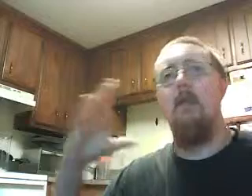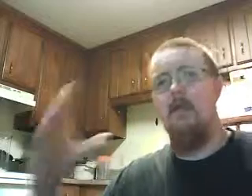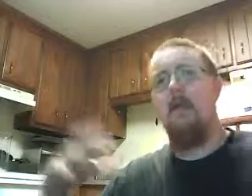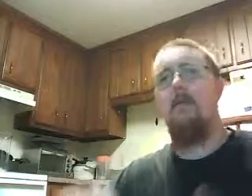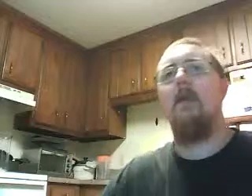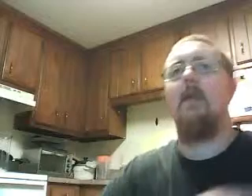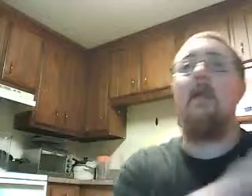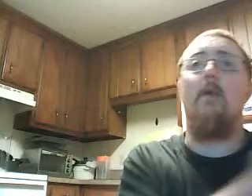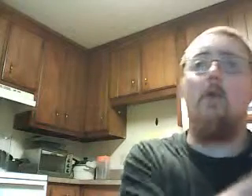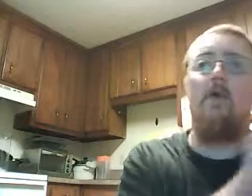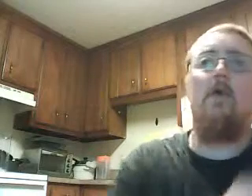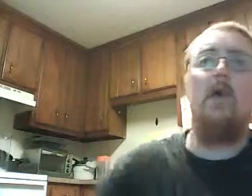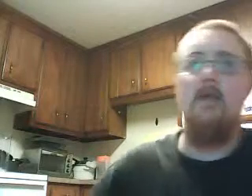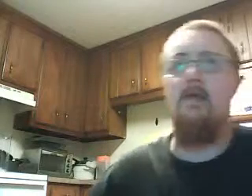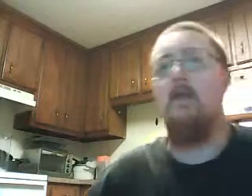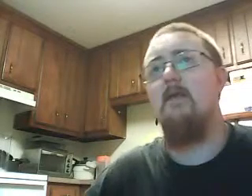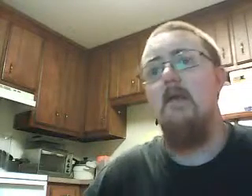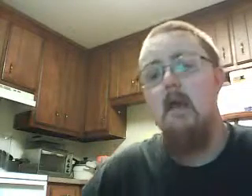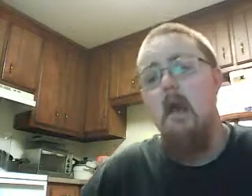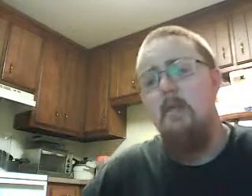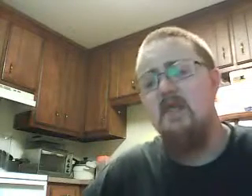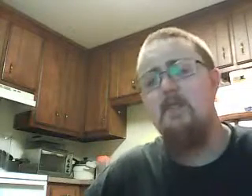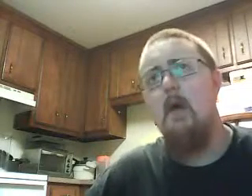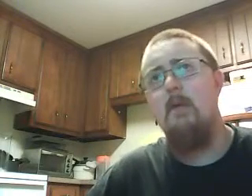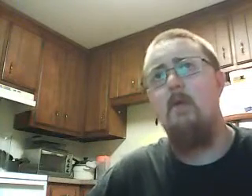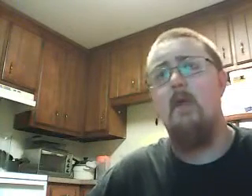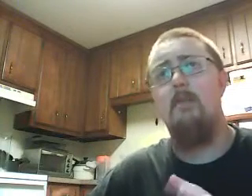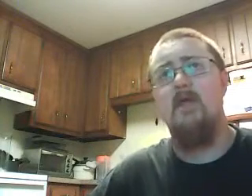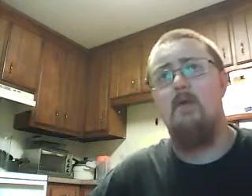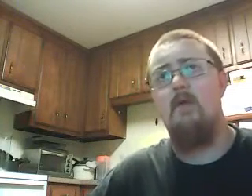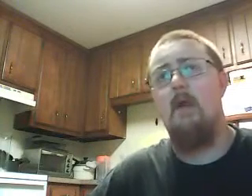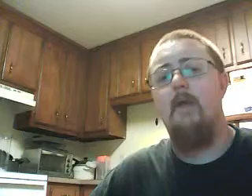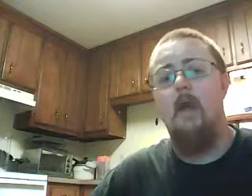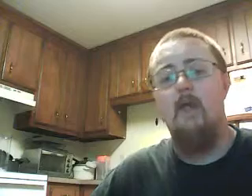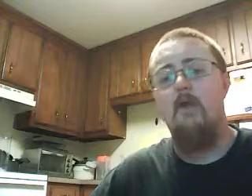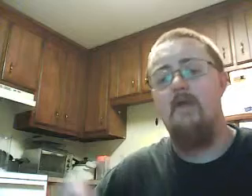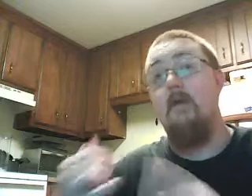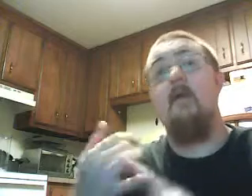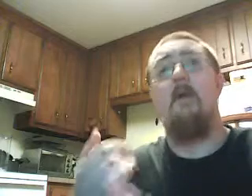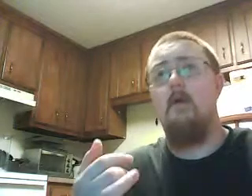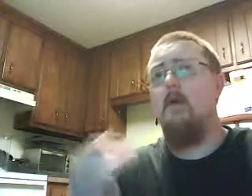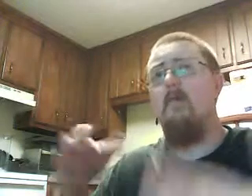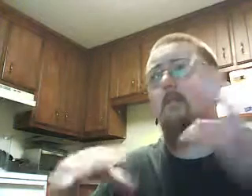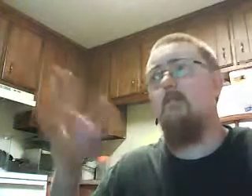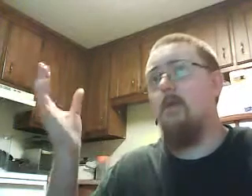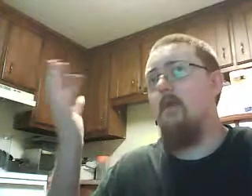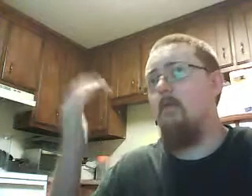of places out there that works on credits and things like that. But this is probably one of the best ones out there and you can sell anything on there from, I mean,